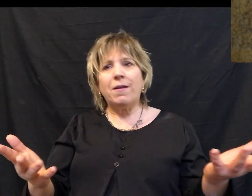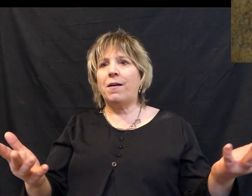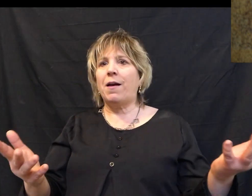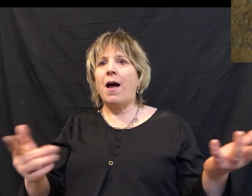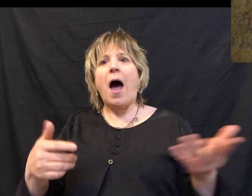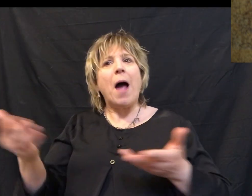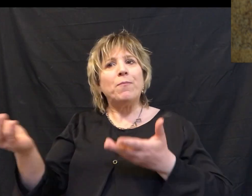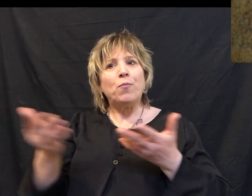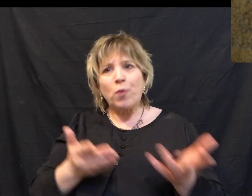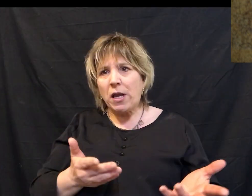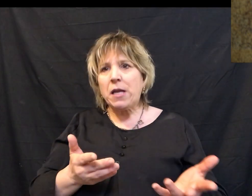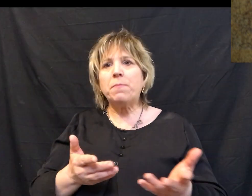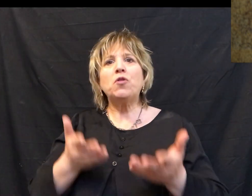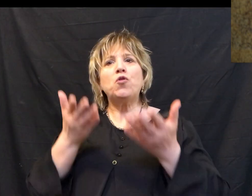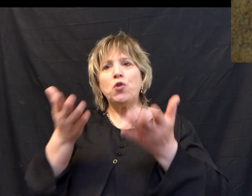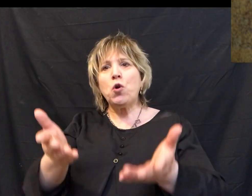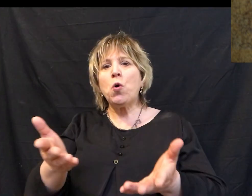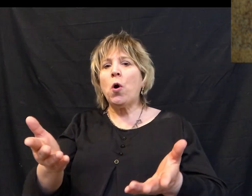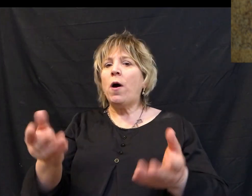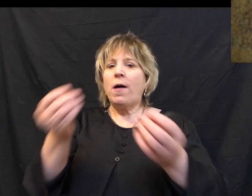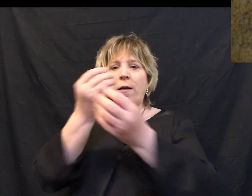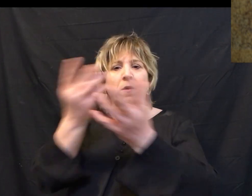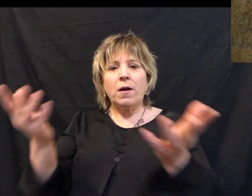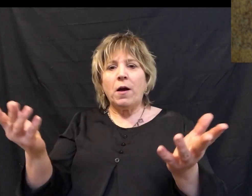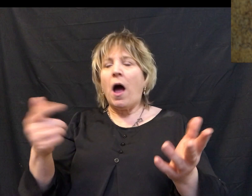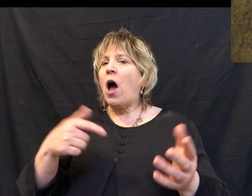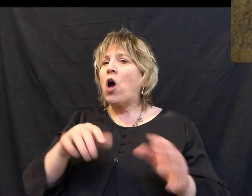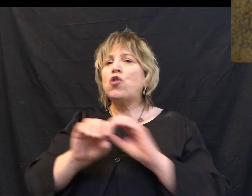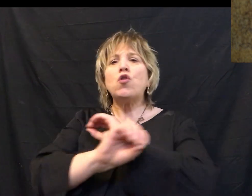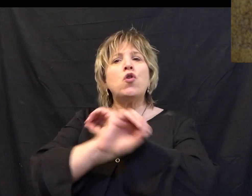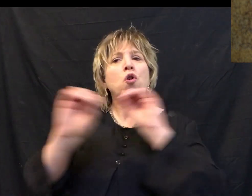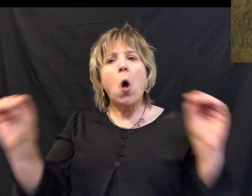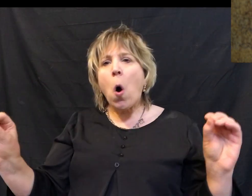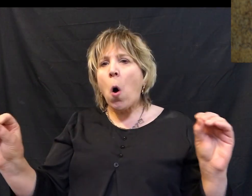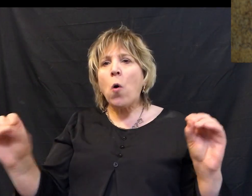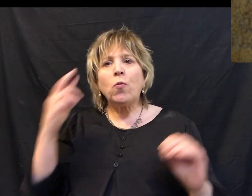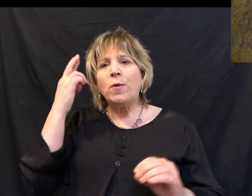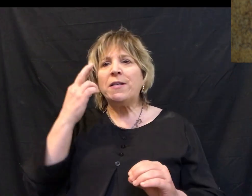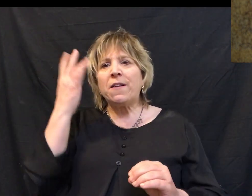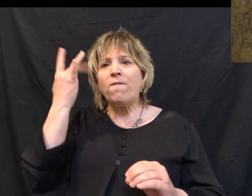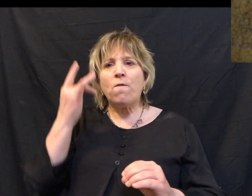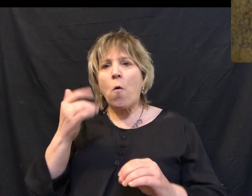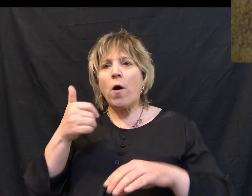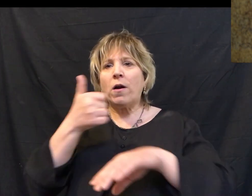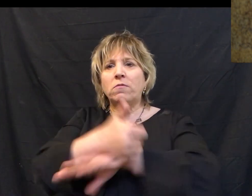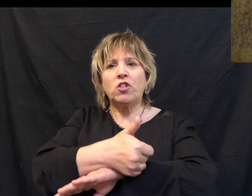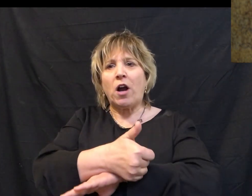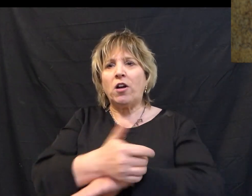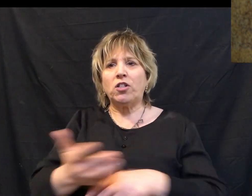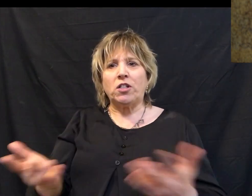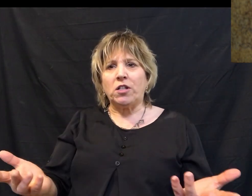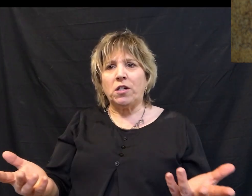and said to them Look I'm bringing him out to you to let you know that I find no grounds for charging him.